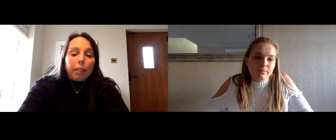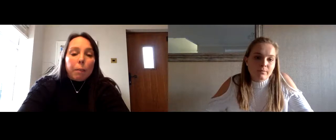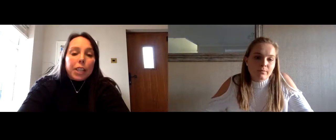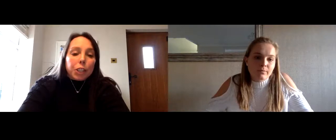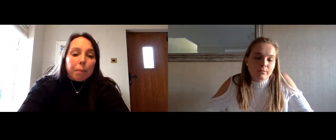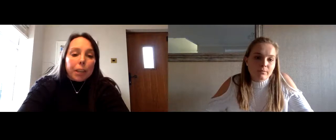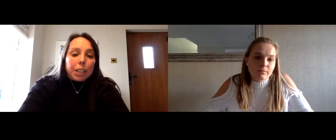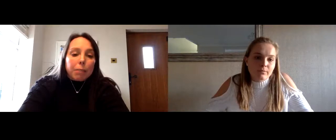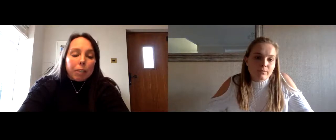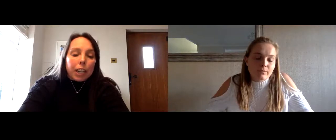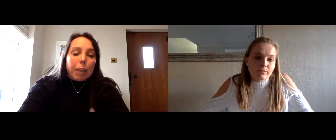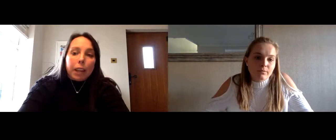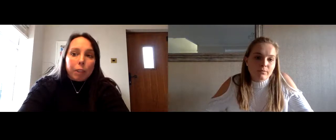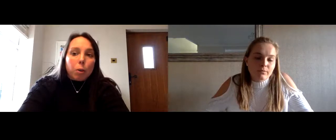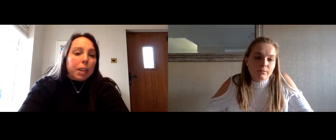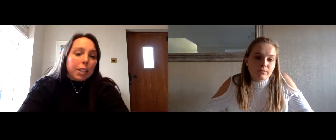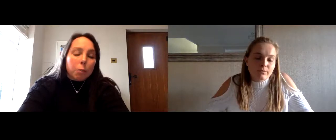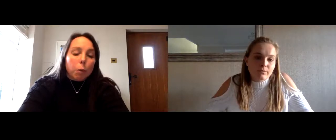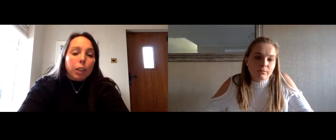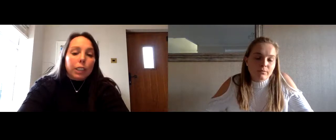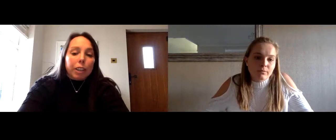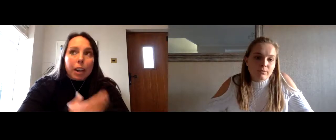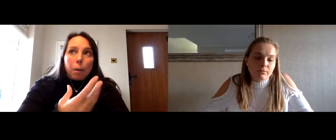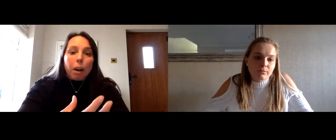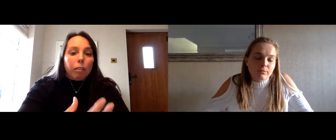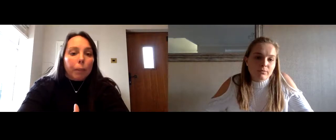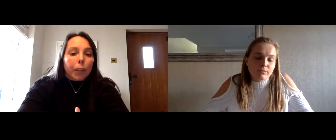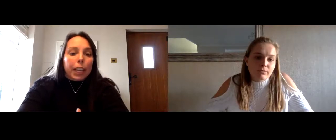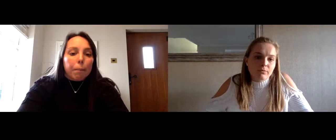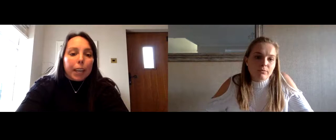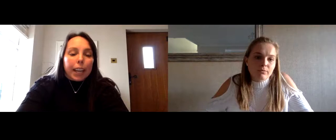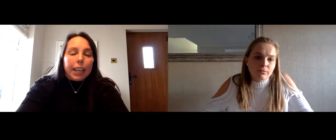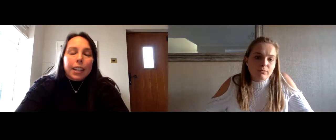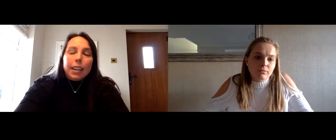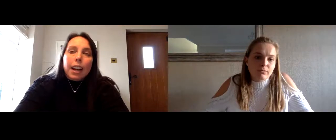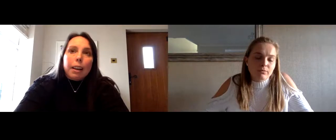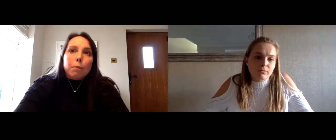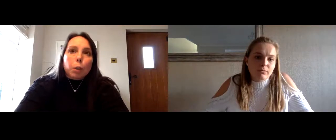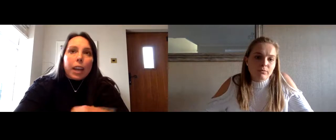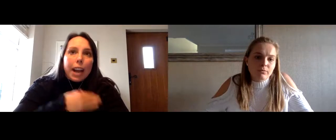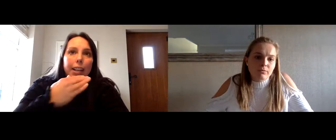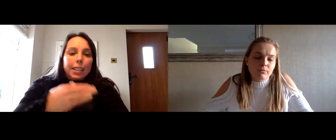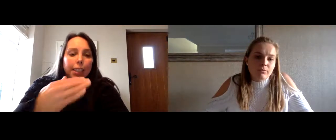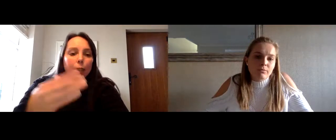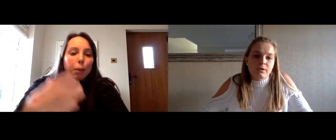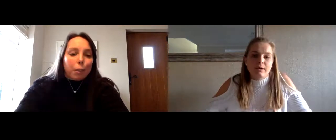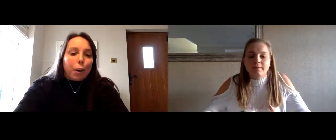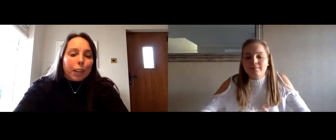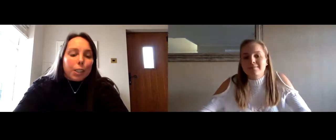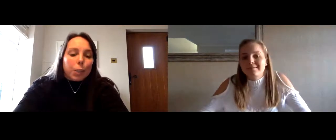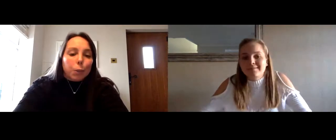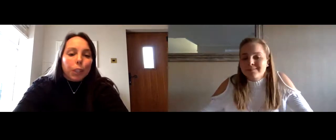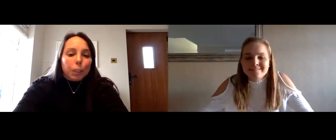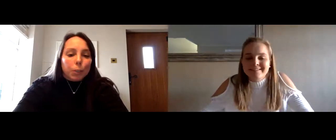sport have a major championships every year we have europeans and worlds every year apart from on the olympic year and so i had six months